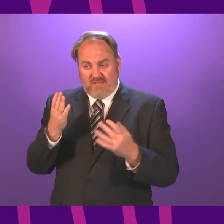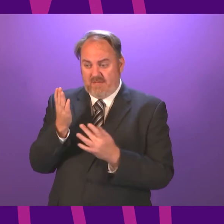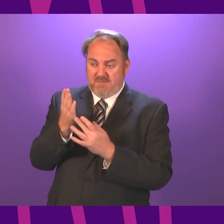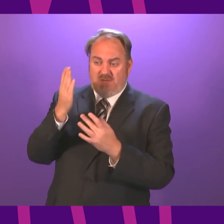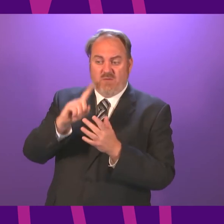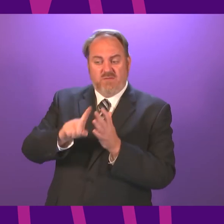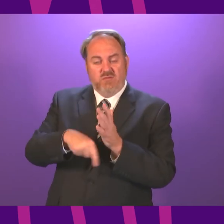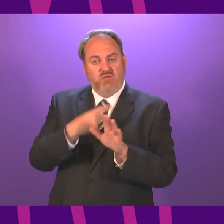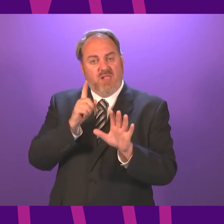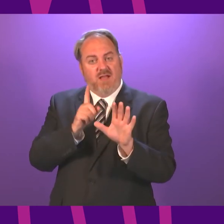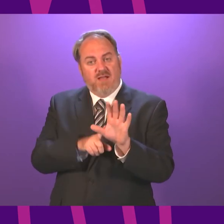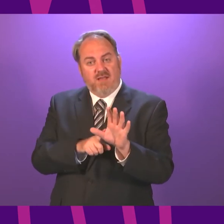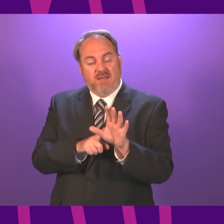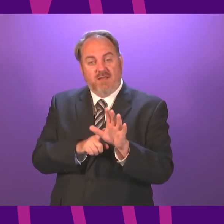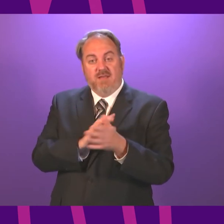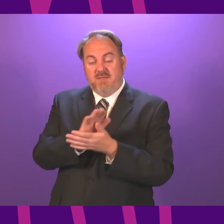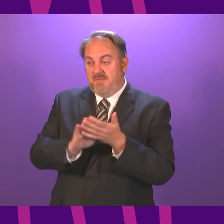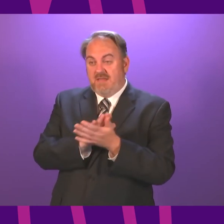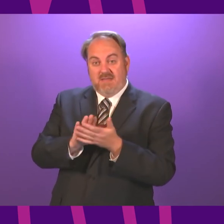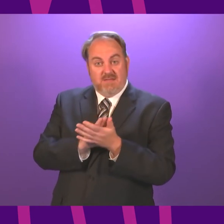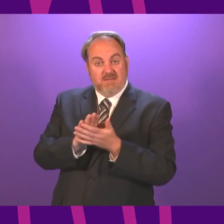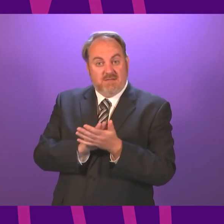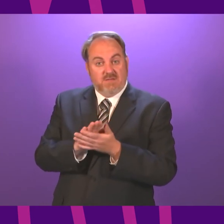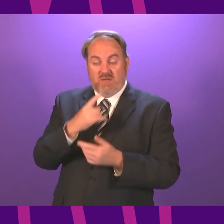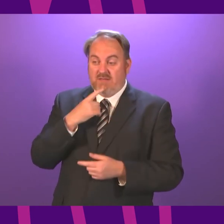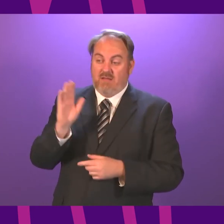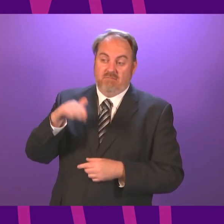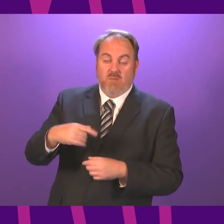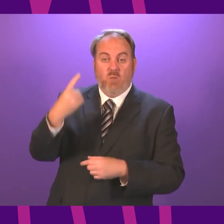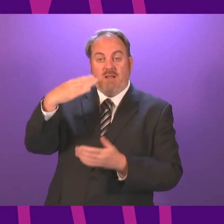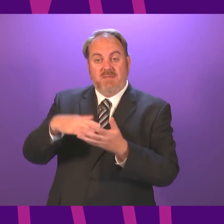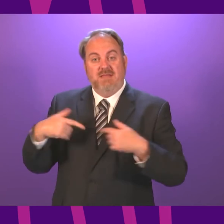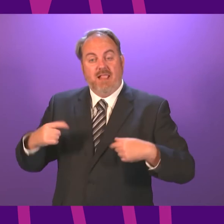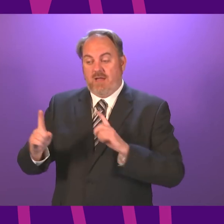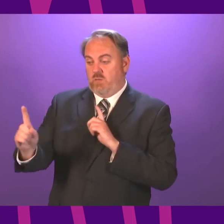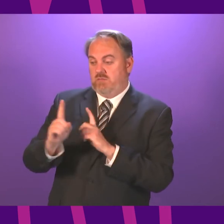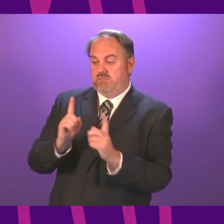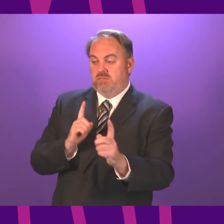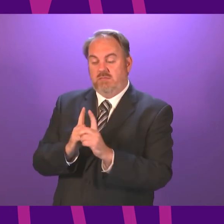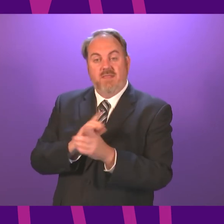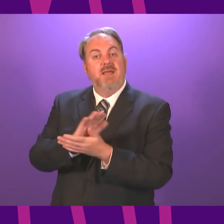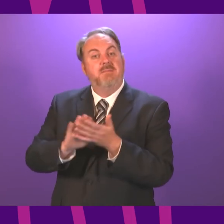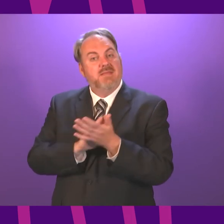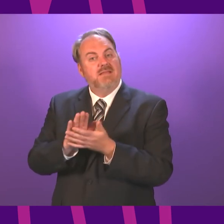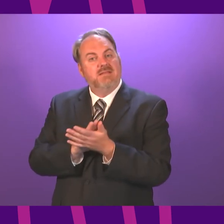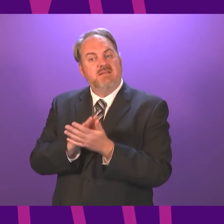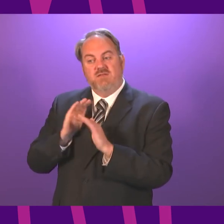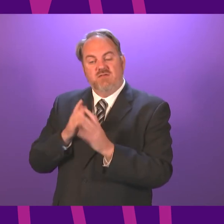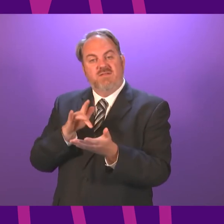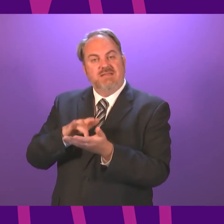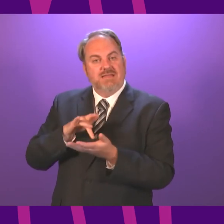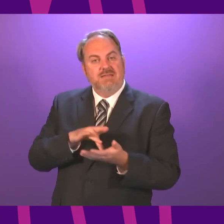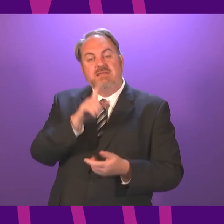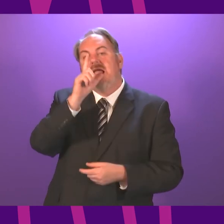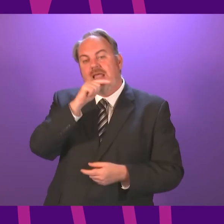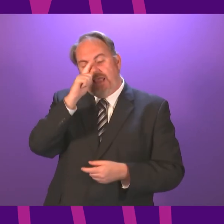allows us to reduce indoor physical distancing to one metre, that will significantly increase the capacity in services like this and